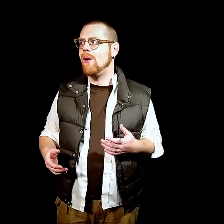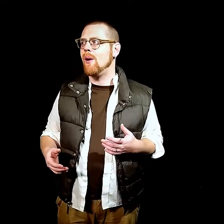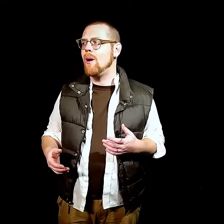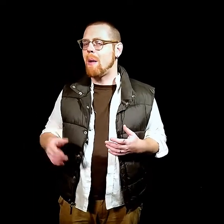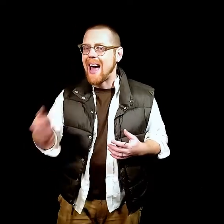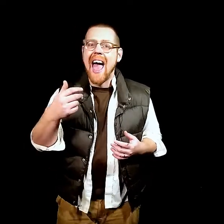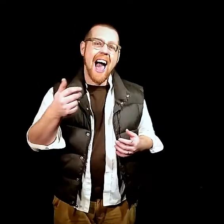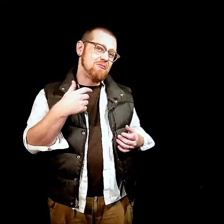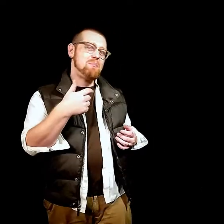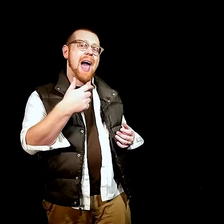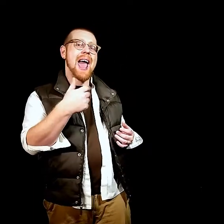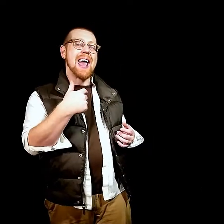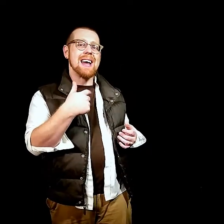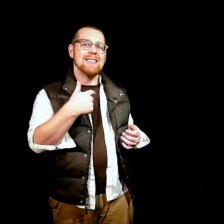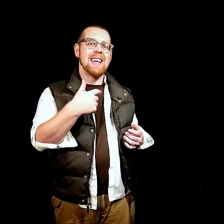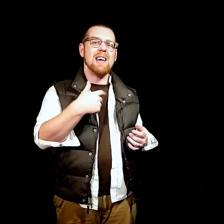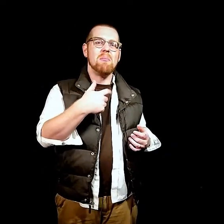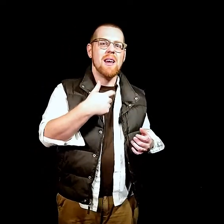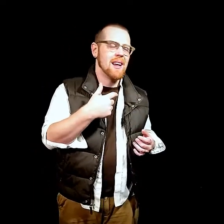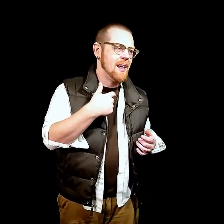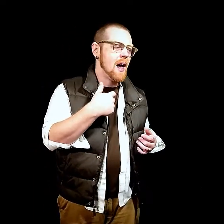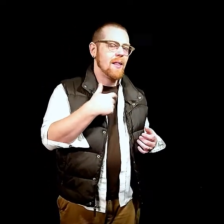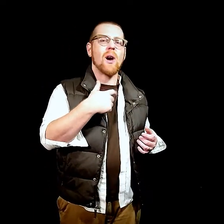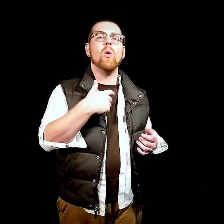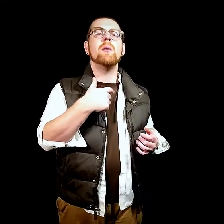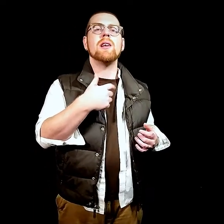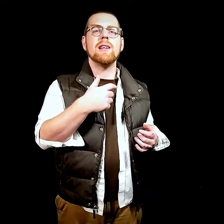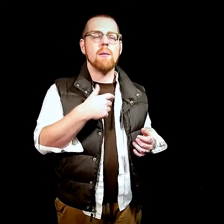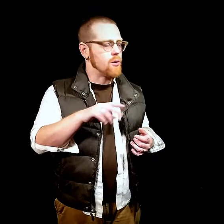Micah, have pangs hit me? Like a woman in labor? No.